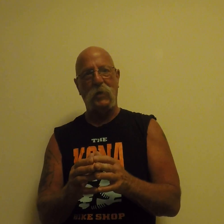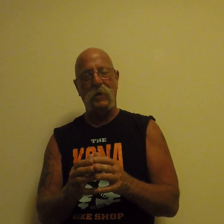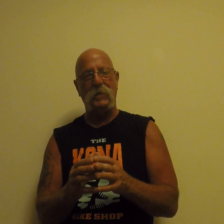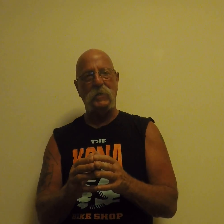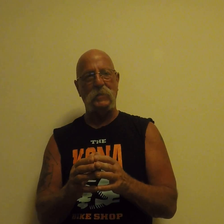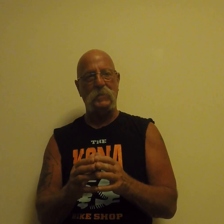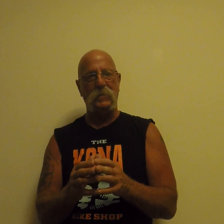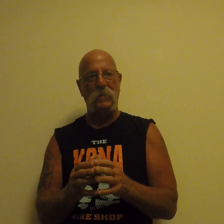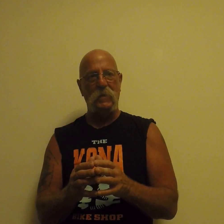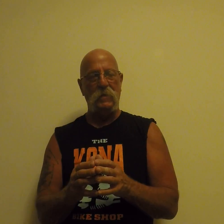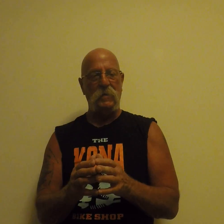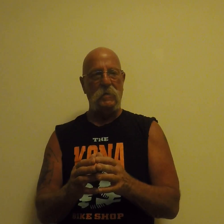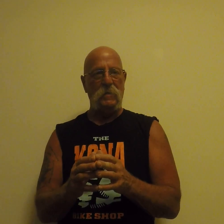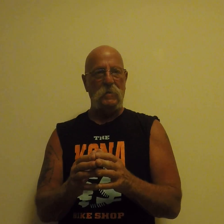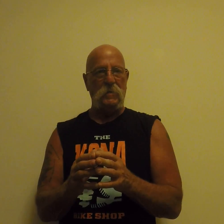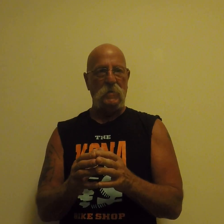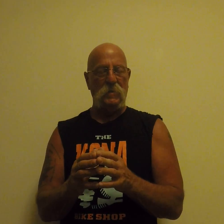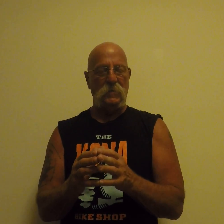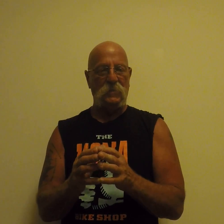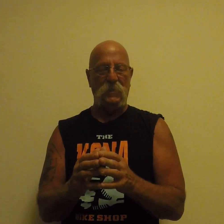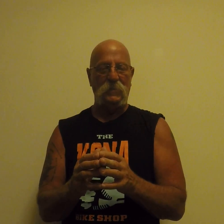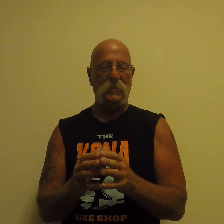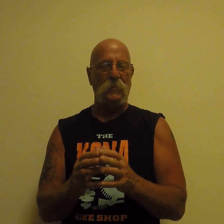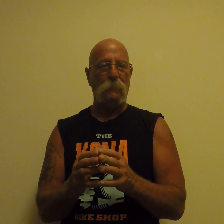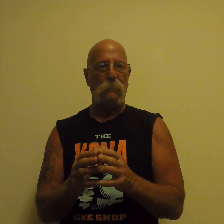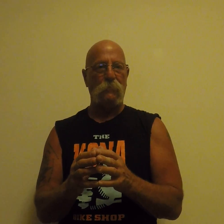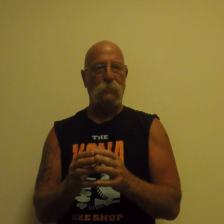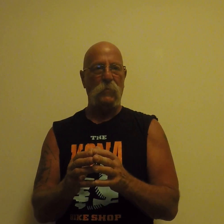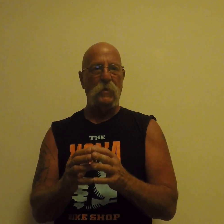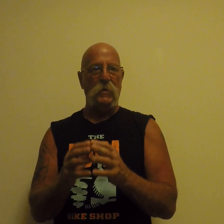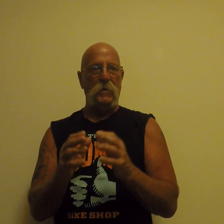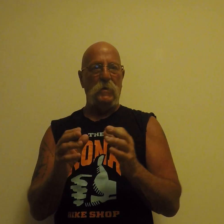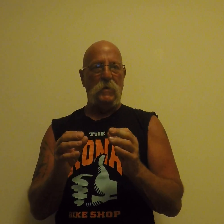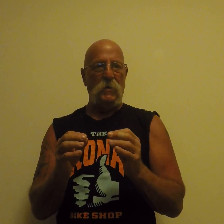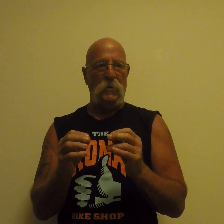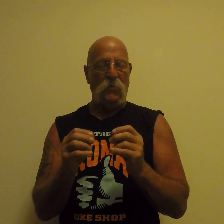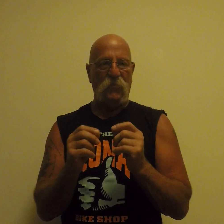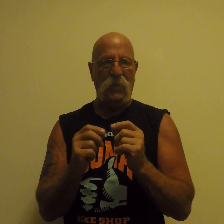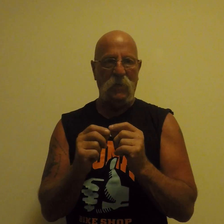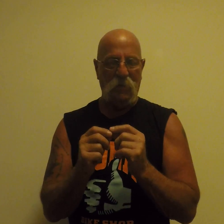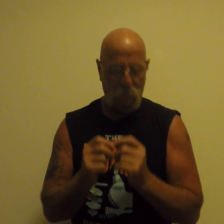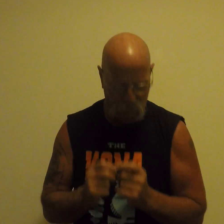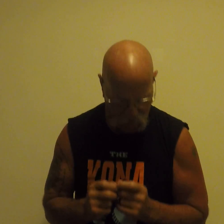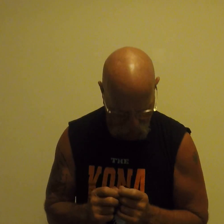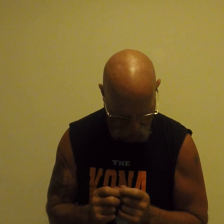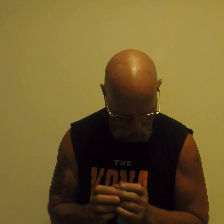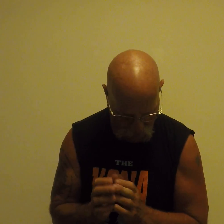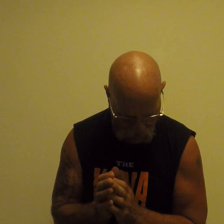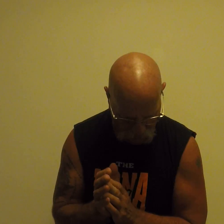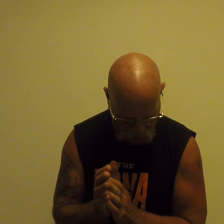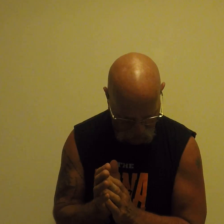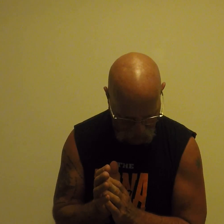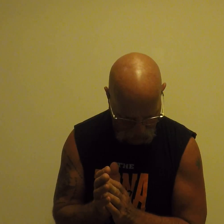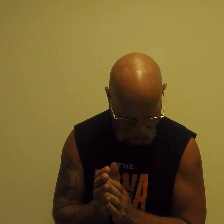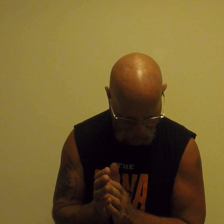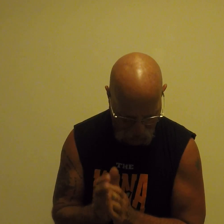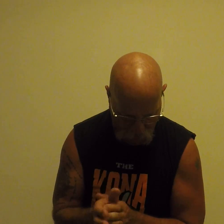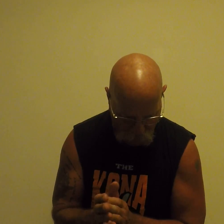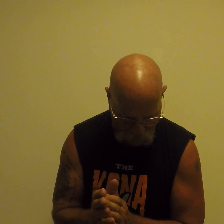guy said, says, you say it, how do you say it? I wrote it